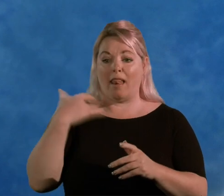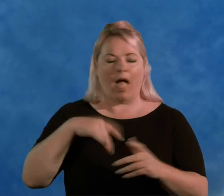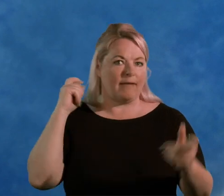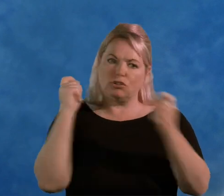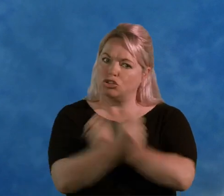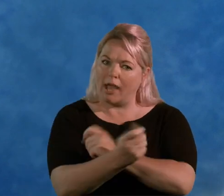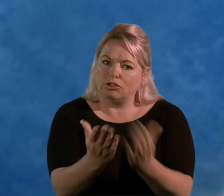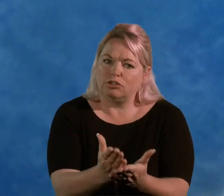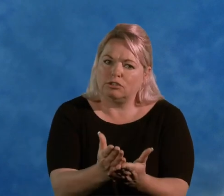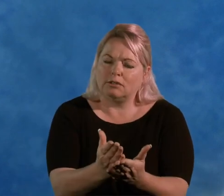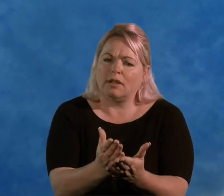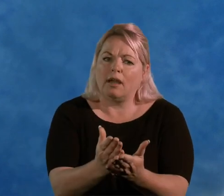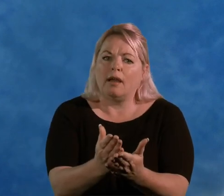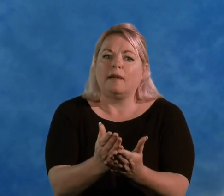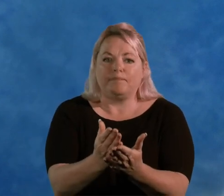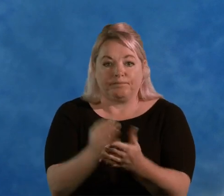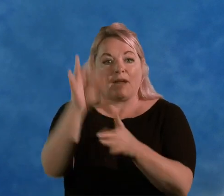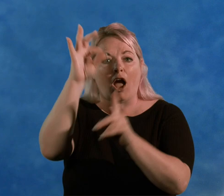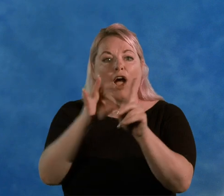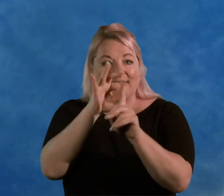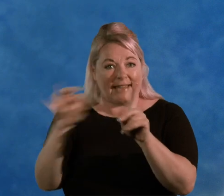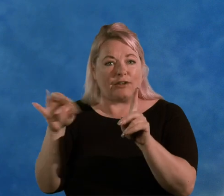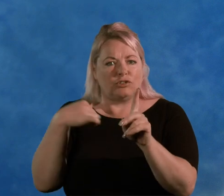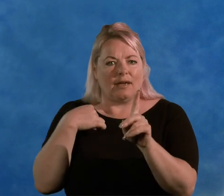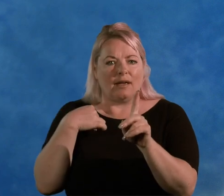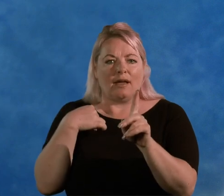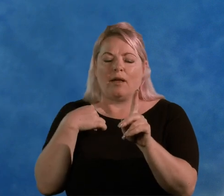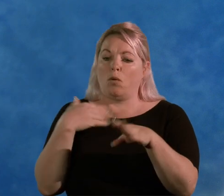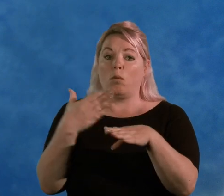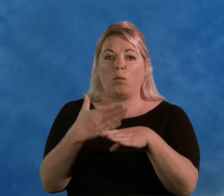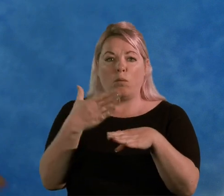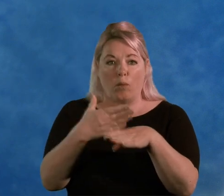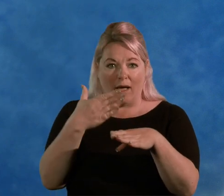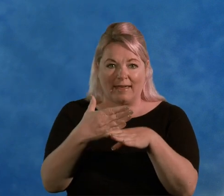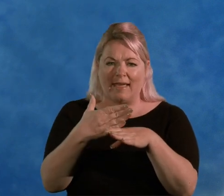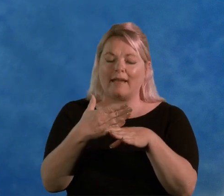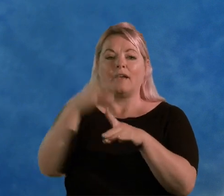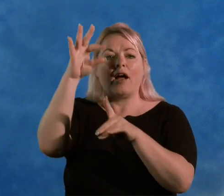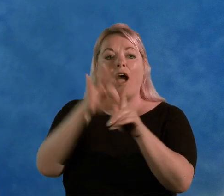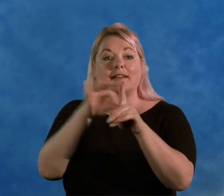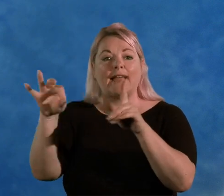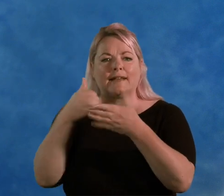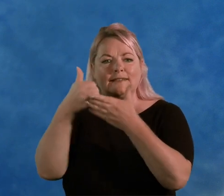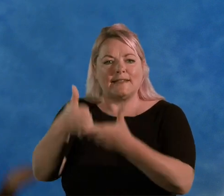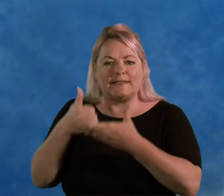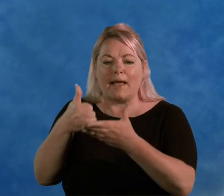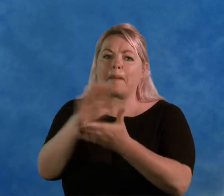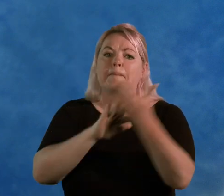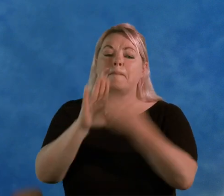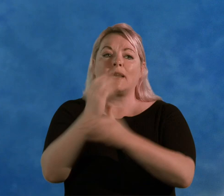because I'm doing architecture. So working as an architecture assistant, you need to communicate